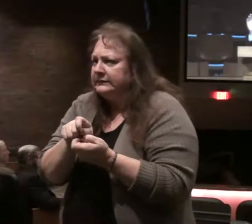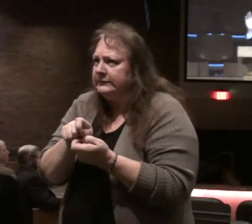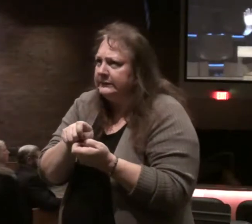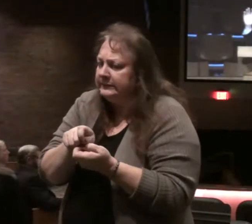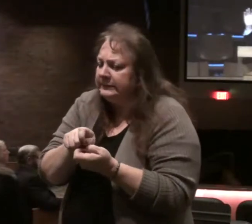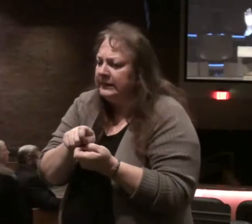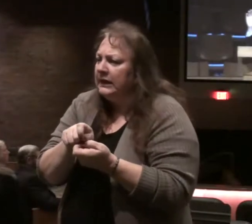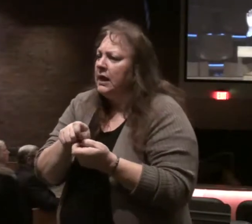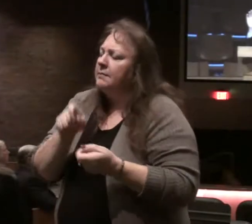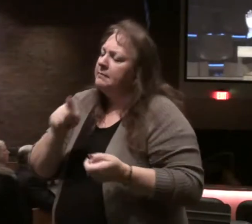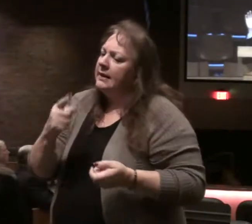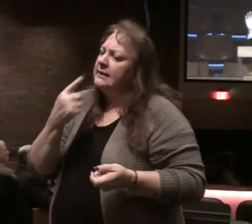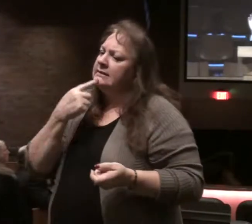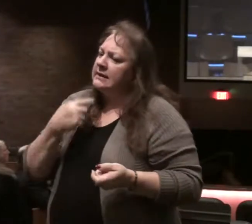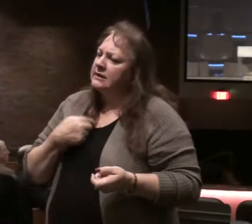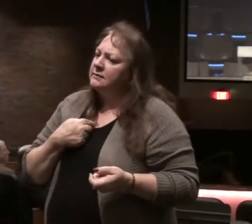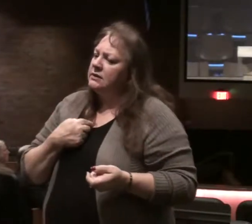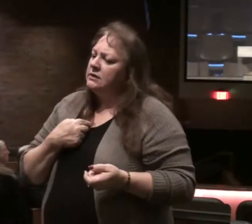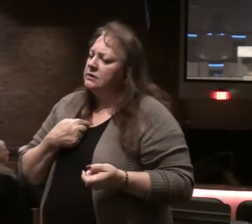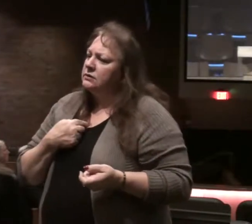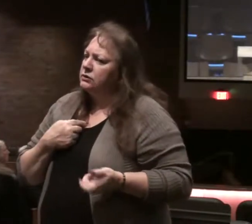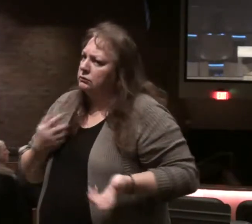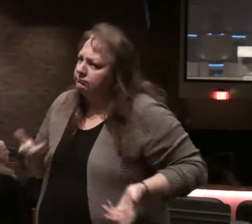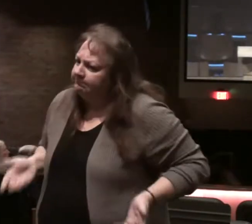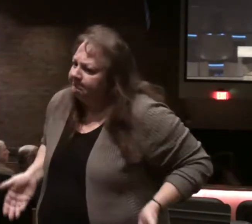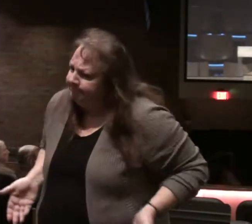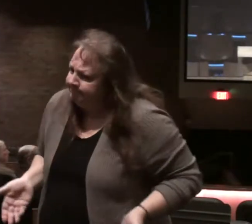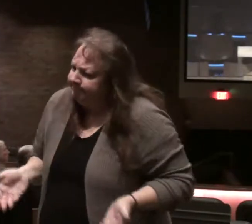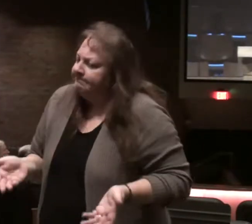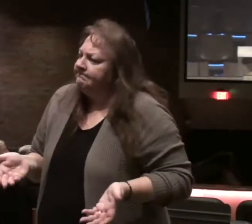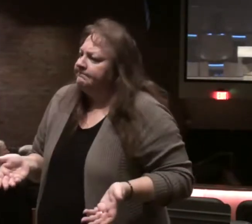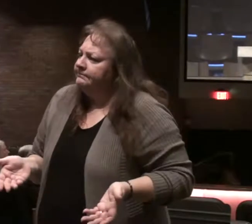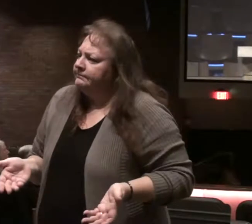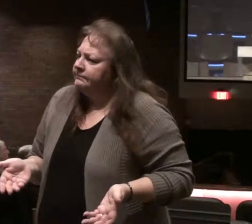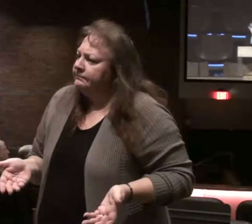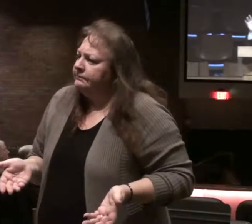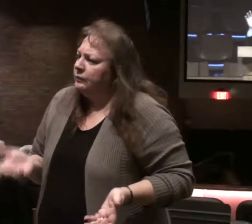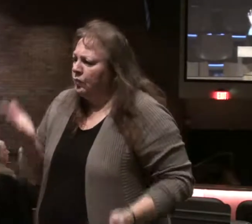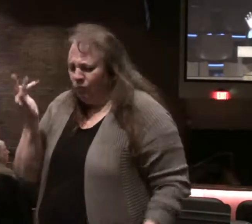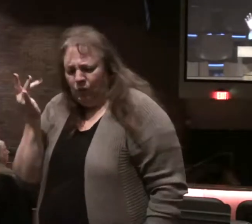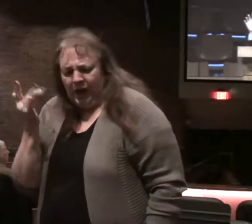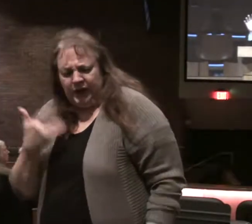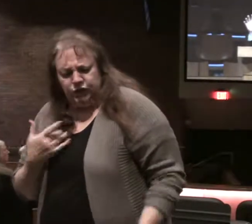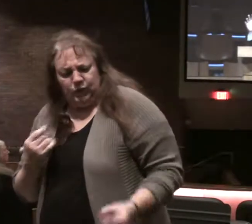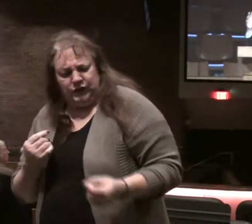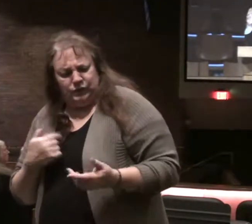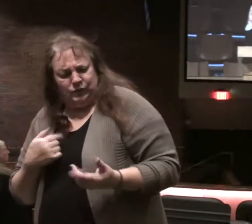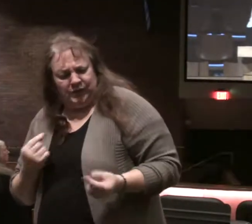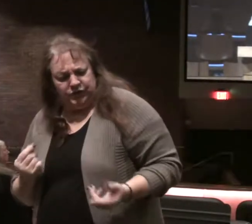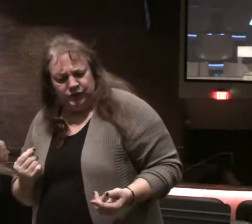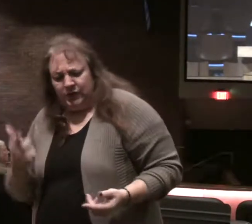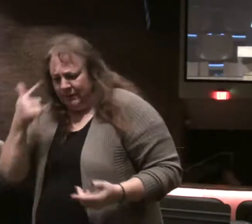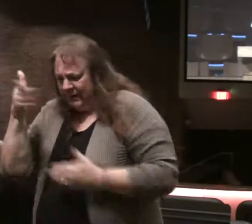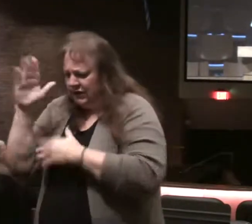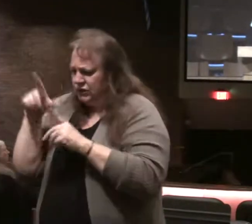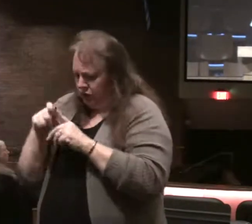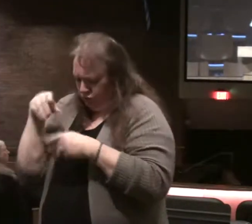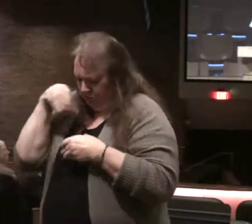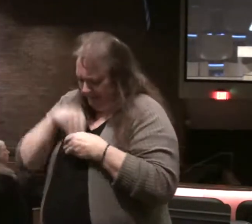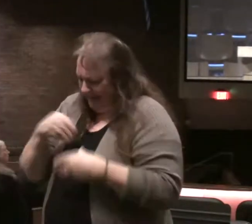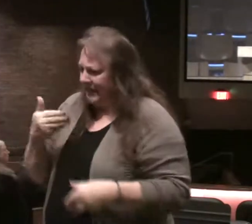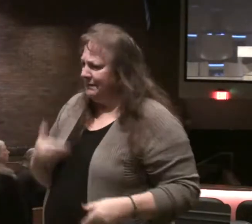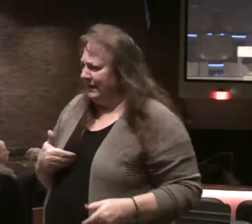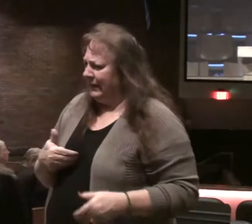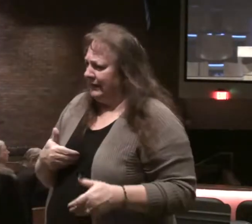to do this, but it tells me to do it, so it drives me on. What do I do? Because why do I do what I do? Because God's word should be in me,